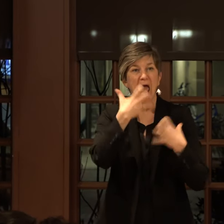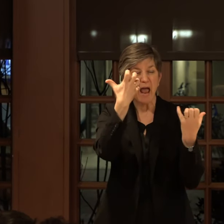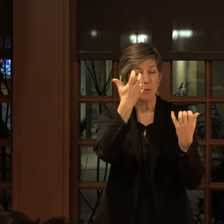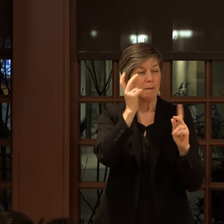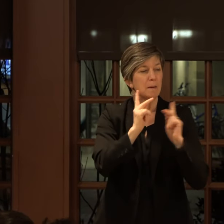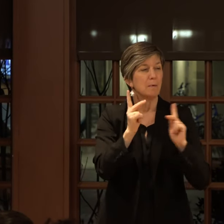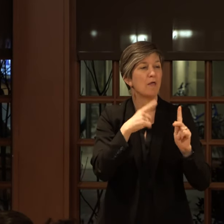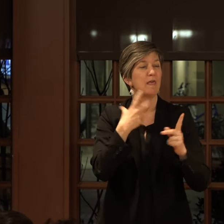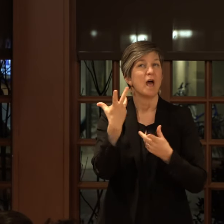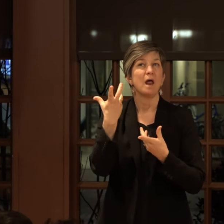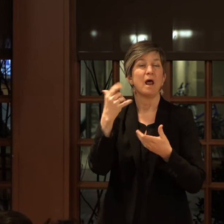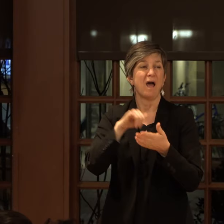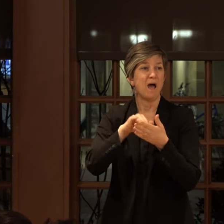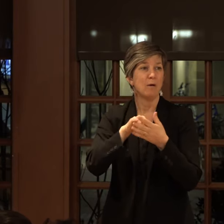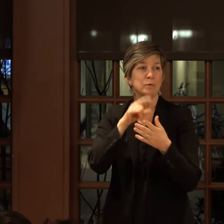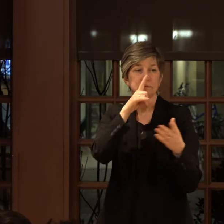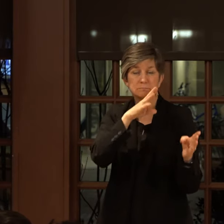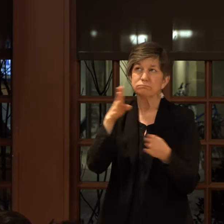then I'd also involved John Donne.